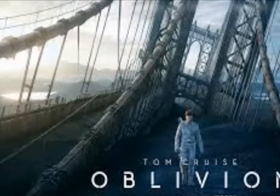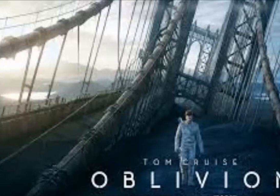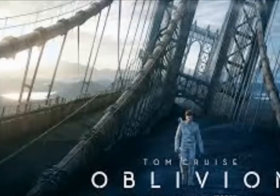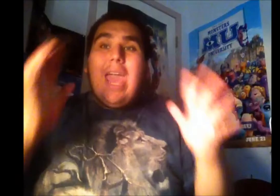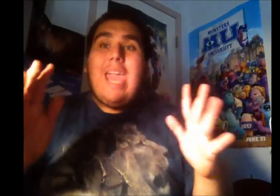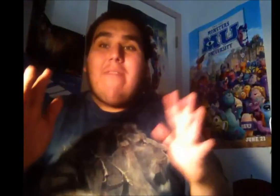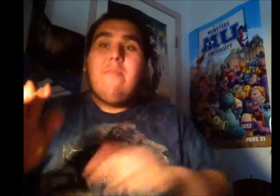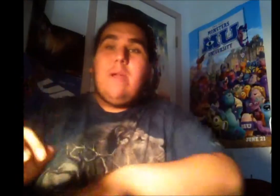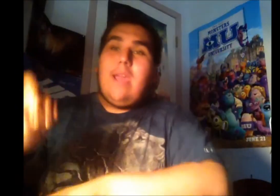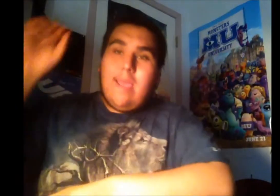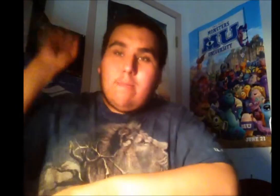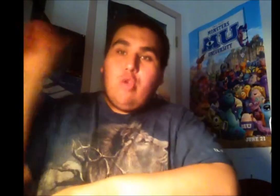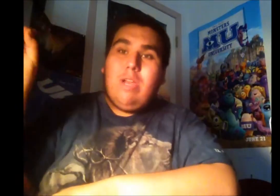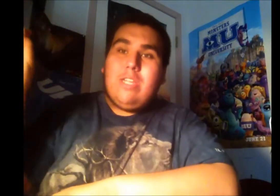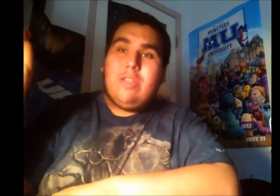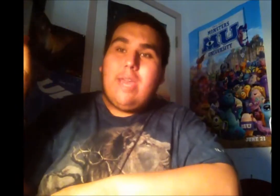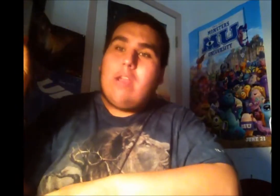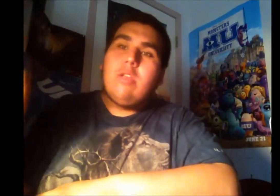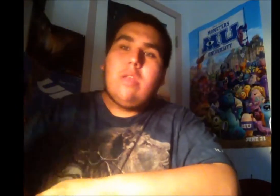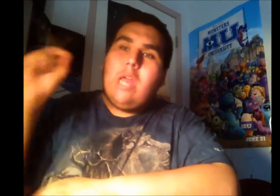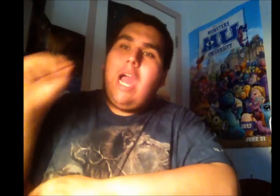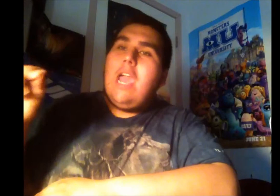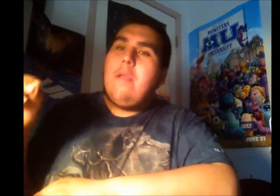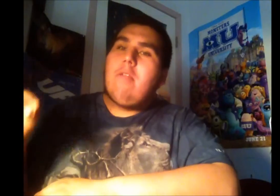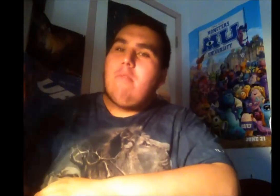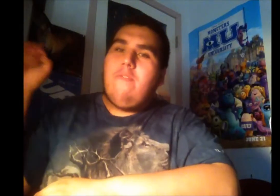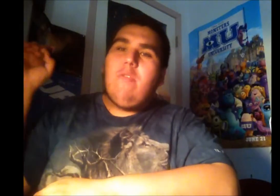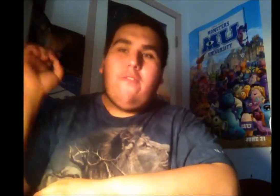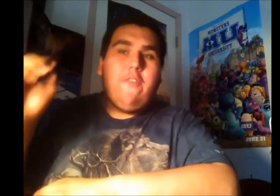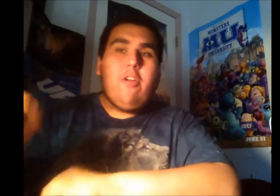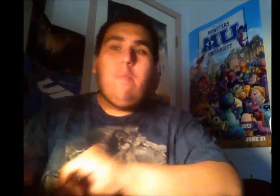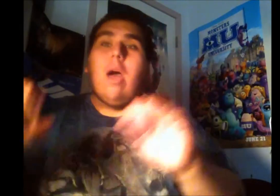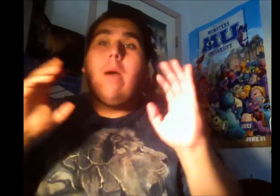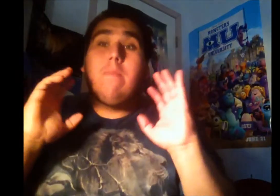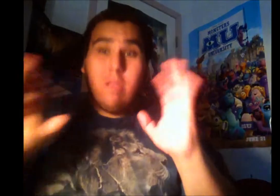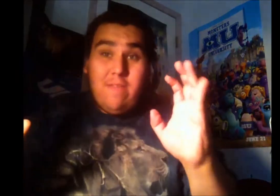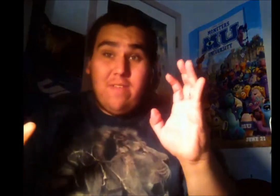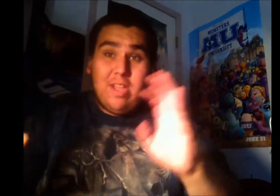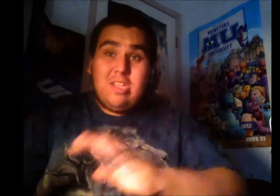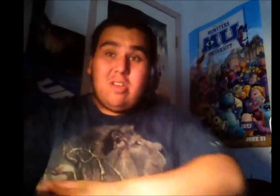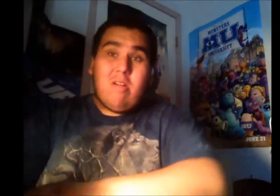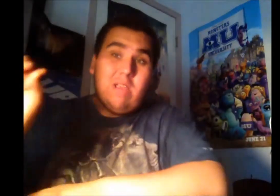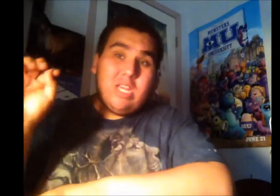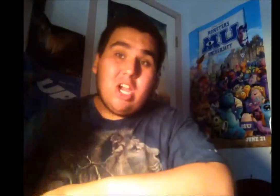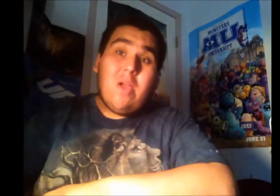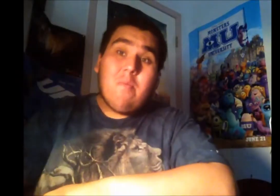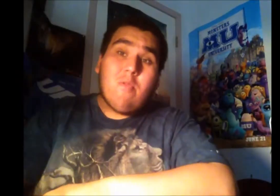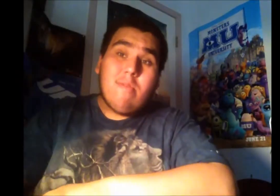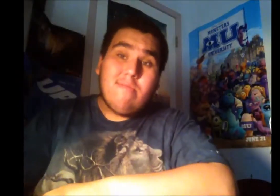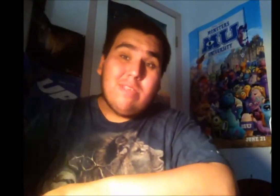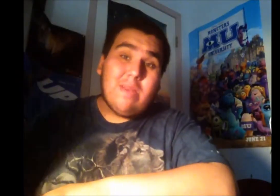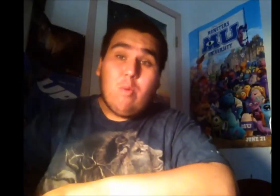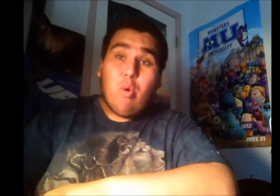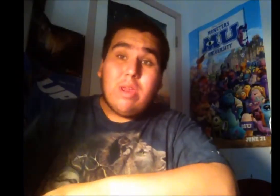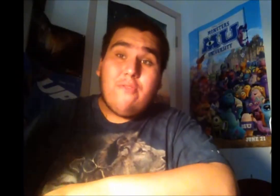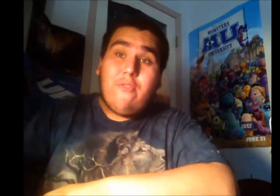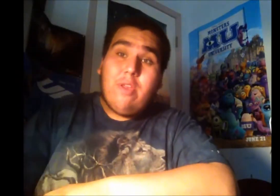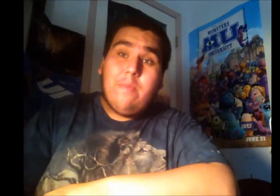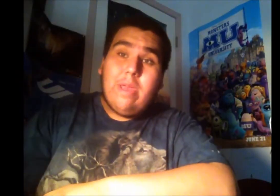Hey everybody, I am 22TigerDude and I am here to review the film Oblivion starring Tom Cruise and Morgan Freeman.